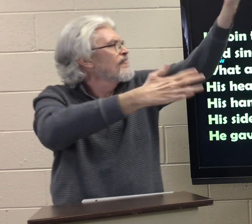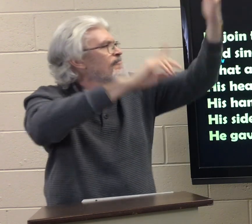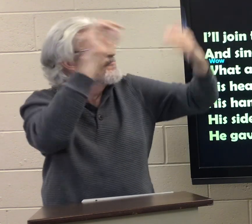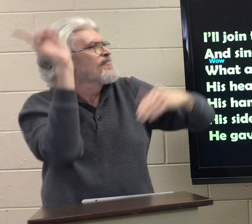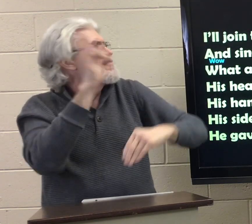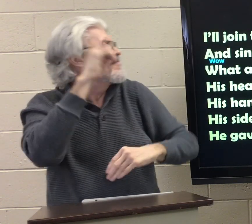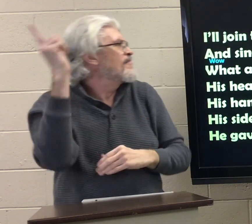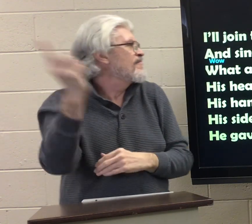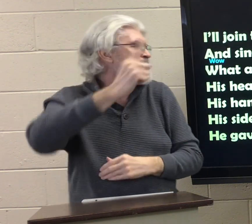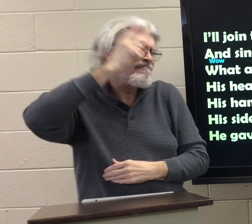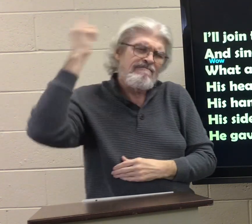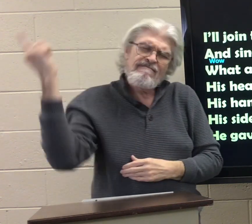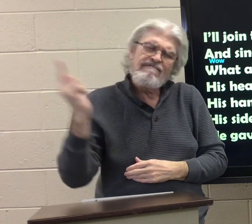forevermore.